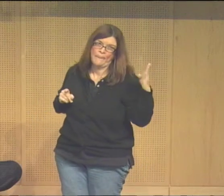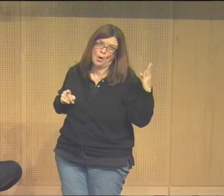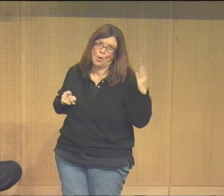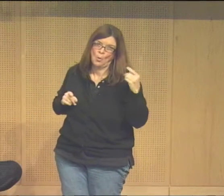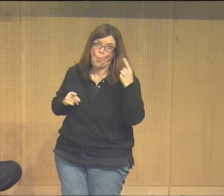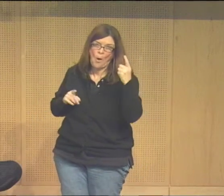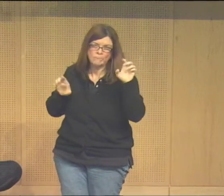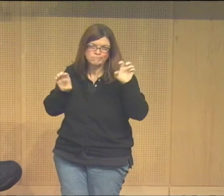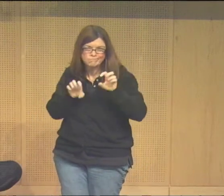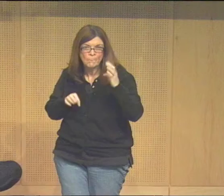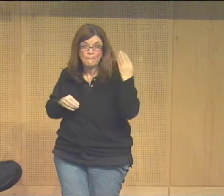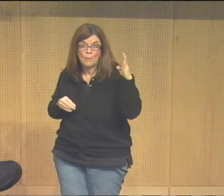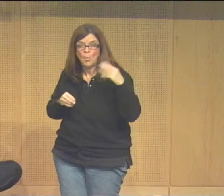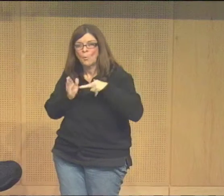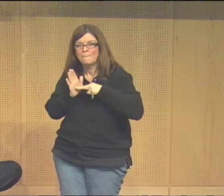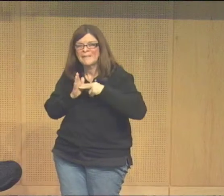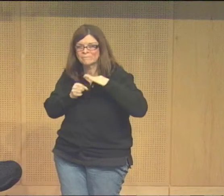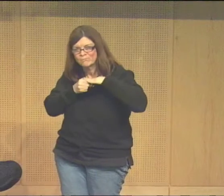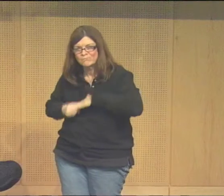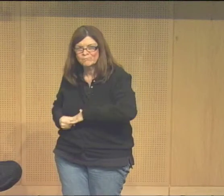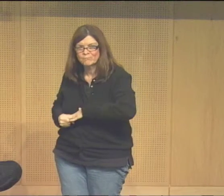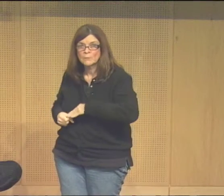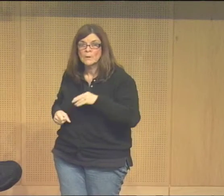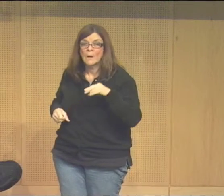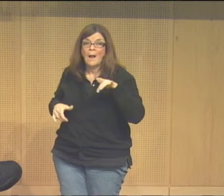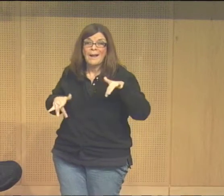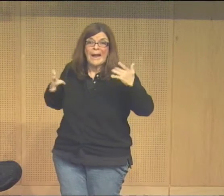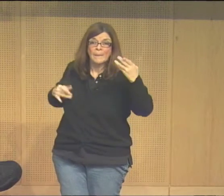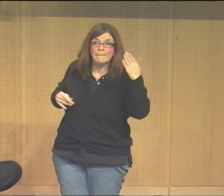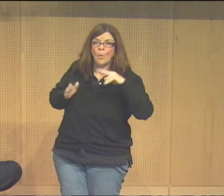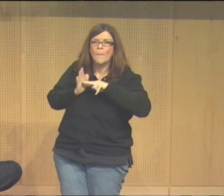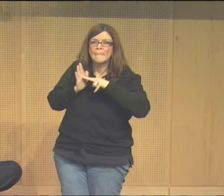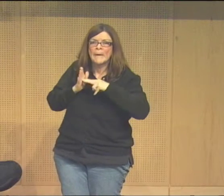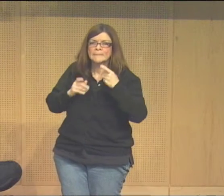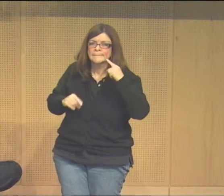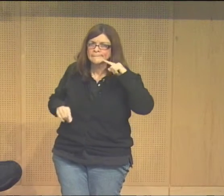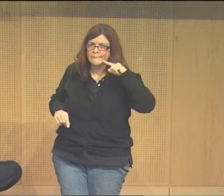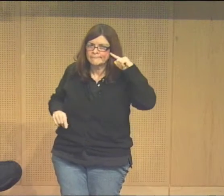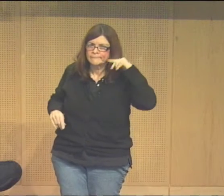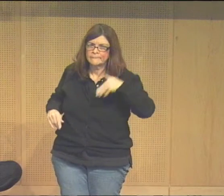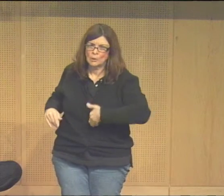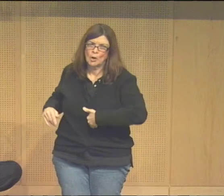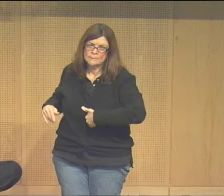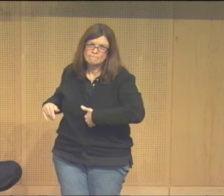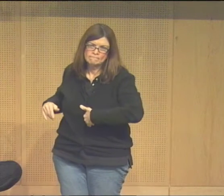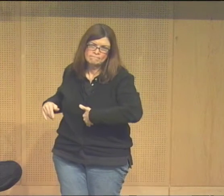I have two different blues one dark blue which symbolizes oppression and the lighter blue hue is more about deafhood